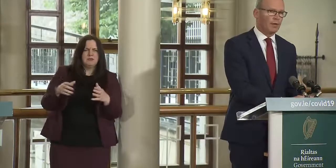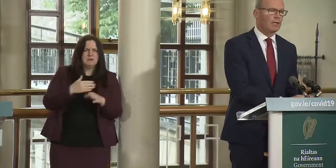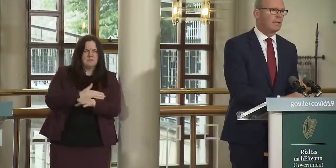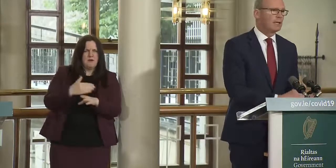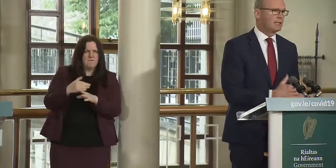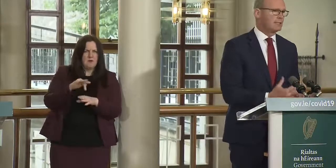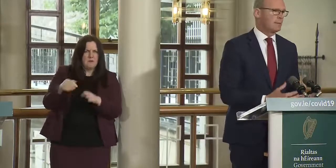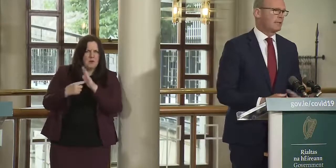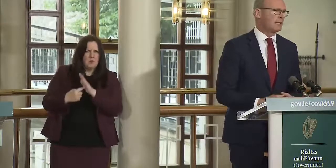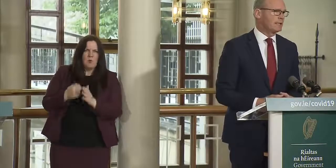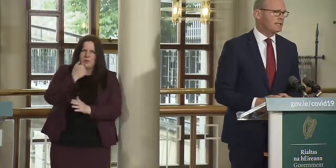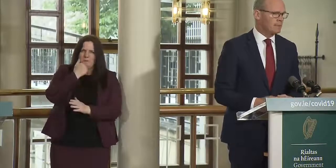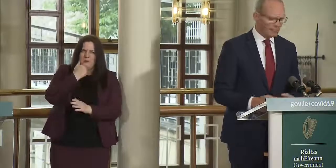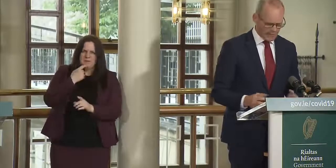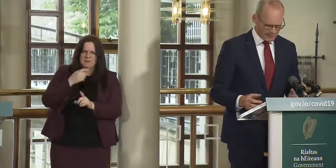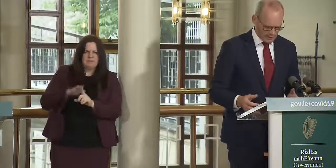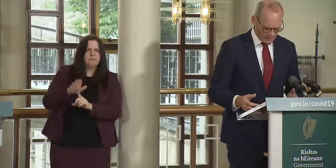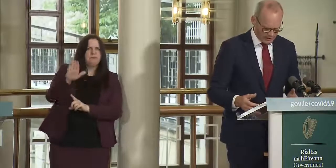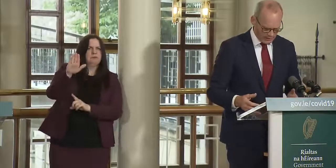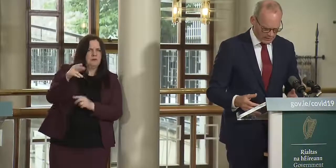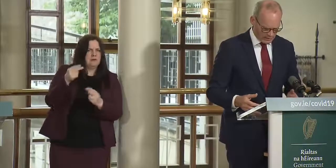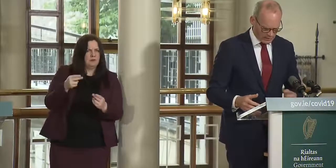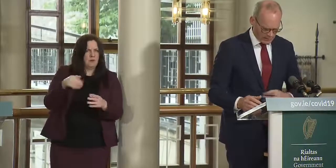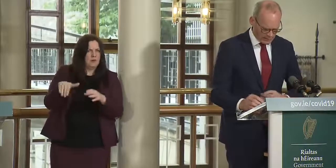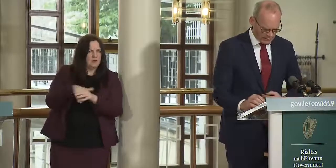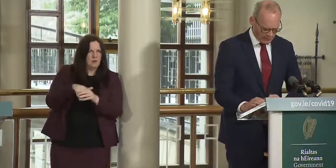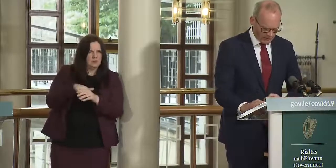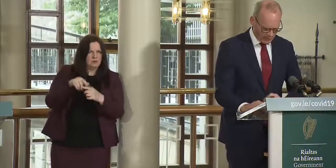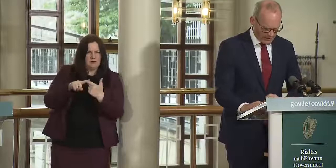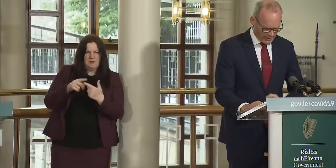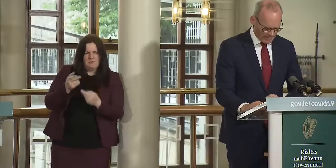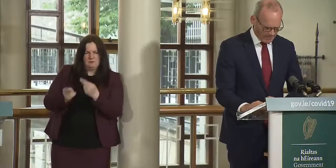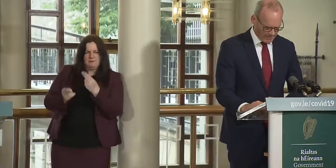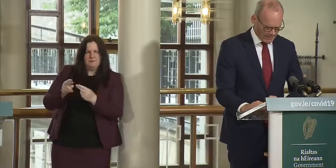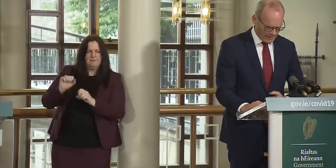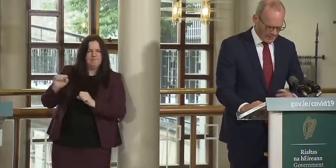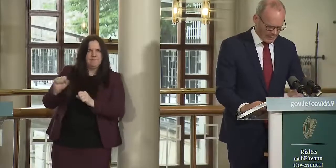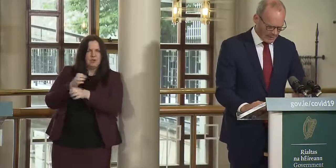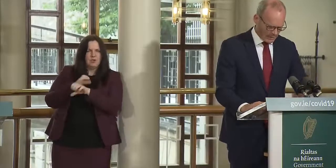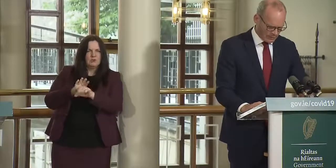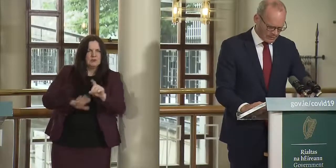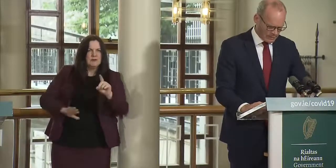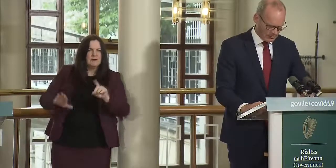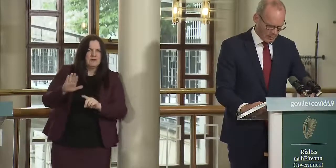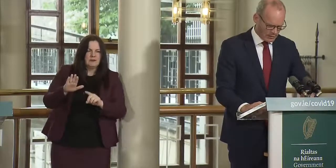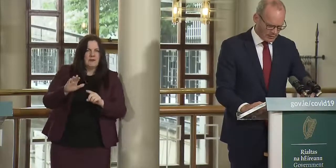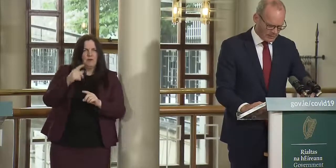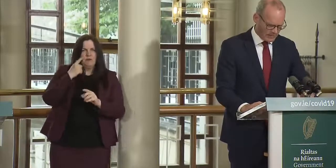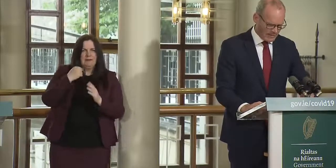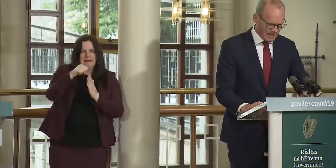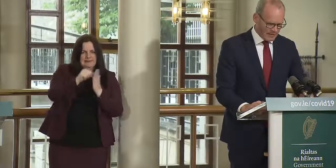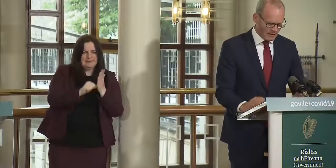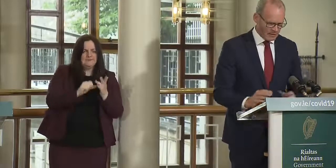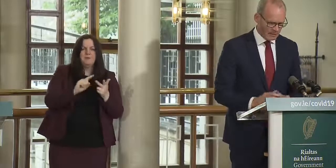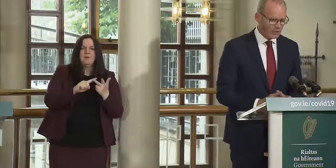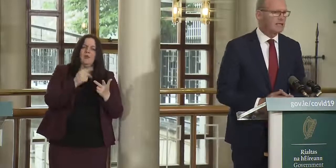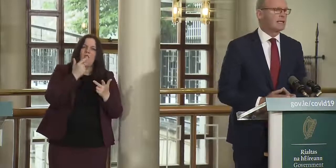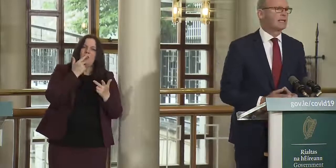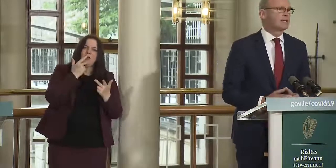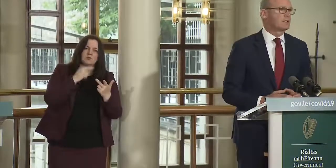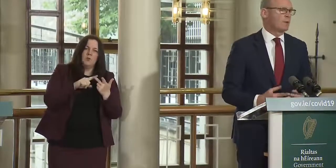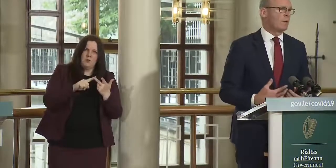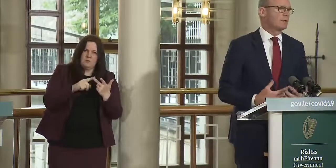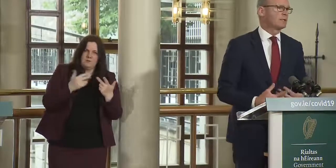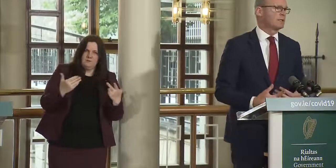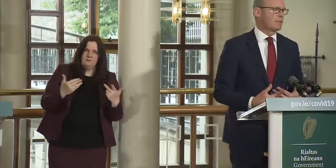number that's something that needs to be factored in in terms of um a a green listing process and then the third